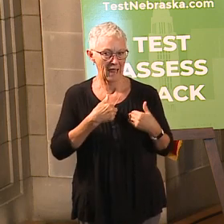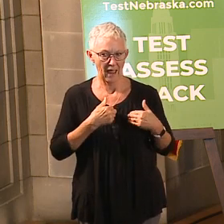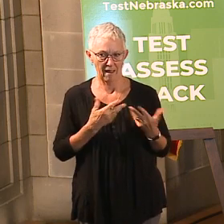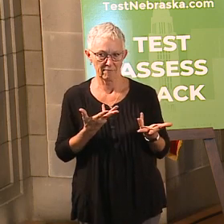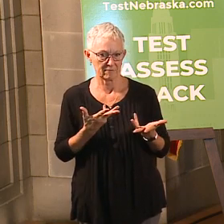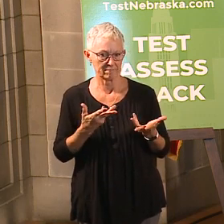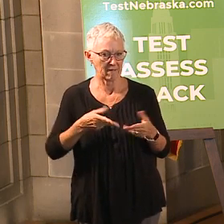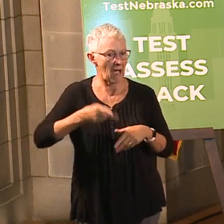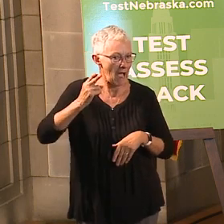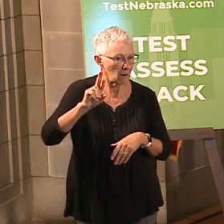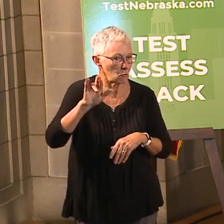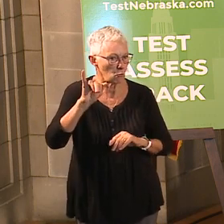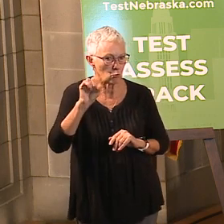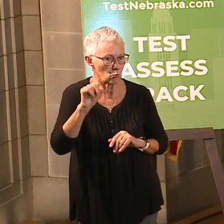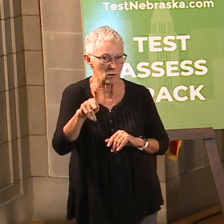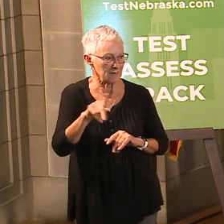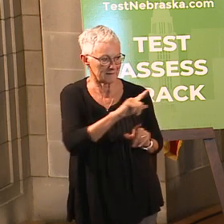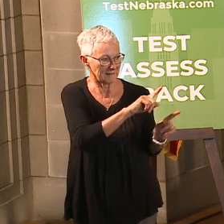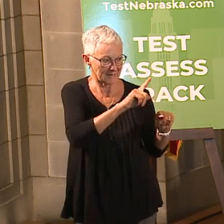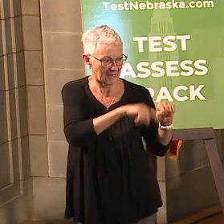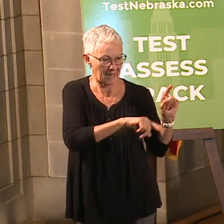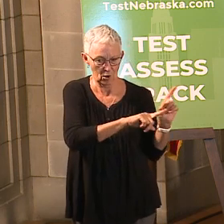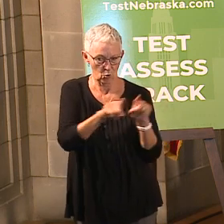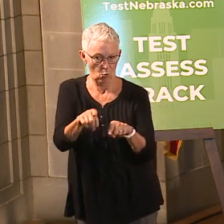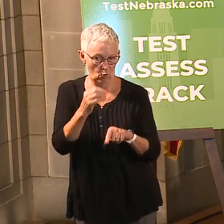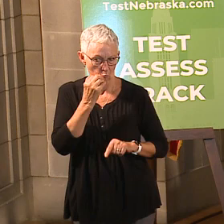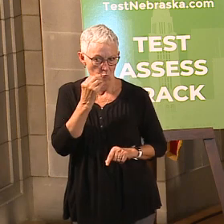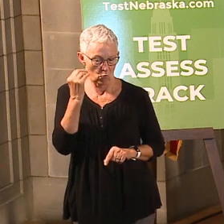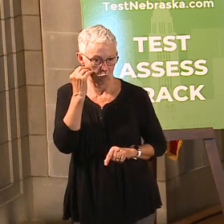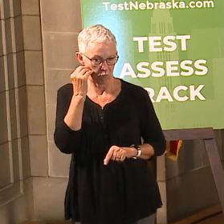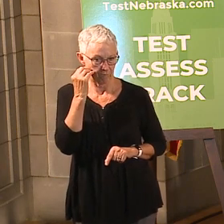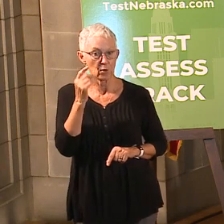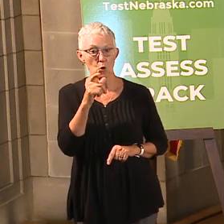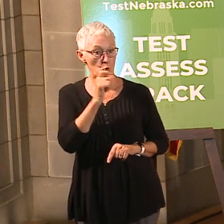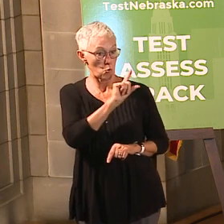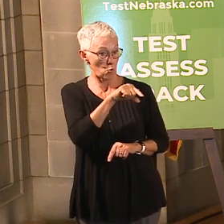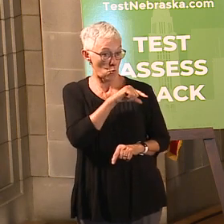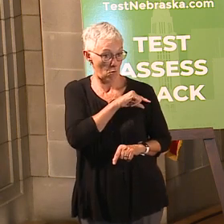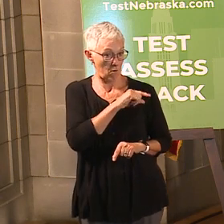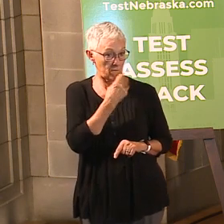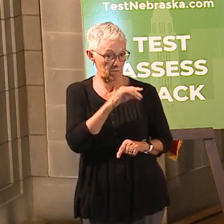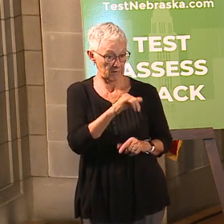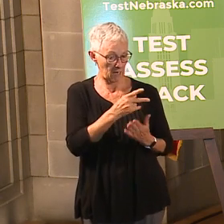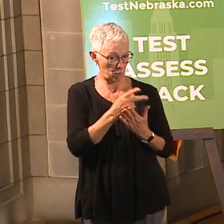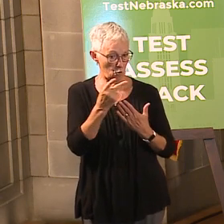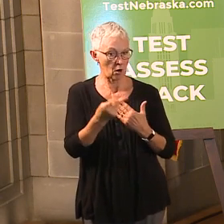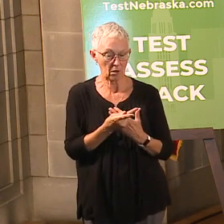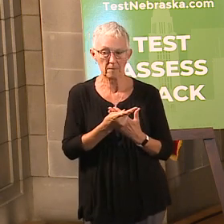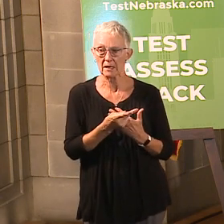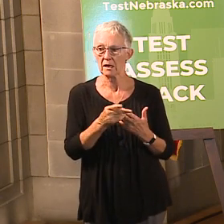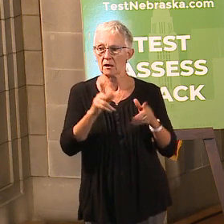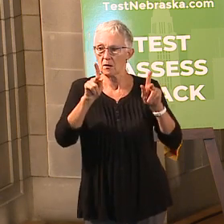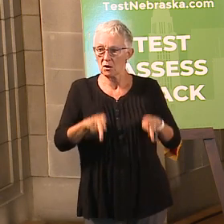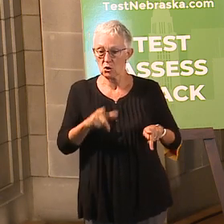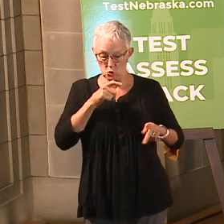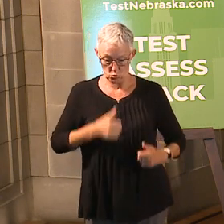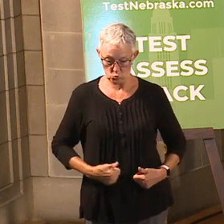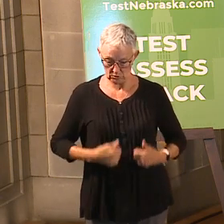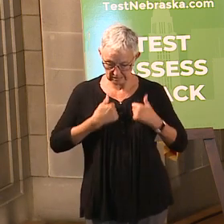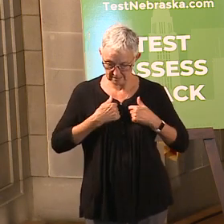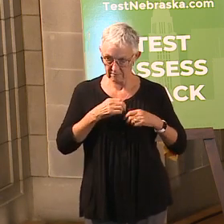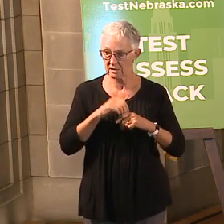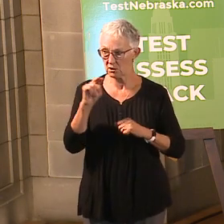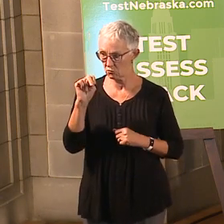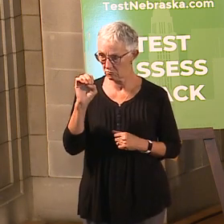To qualify for this program, you will need to be a resident of Nebraska, employed by any school in Nebraska, physically working